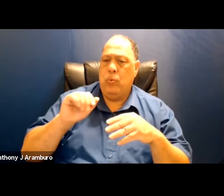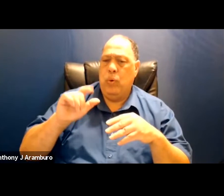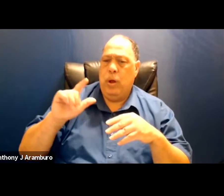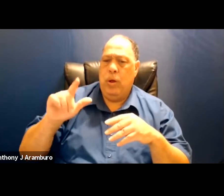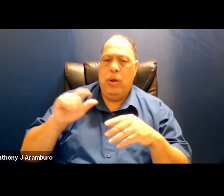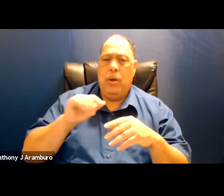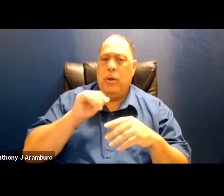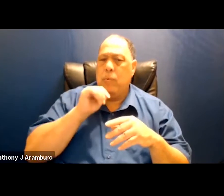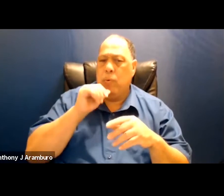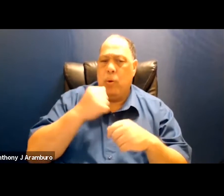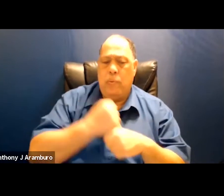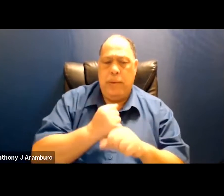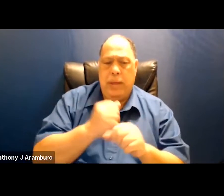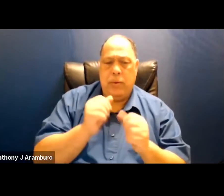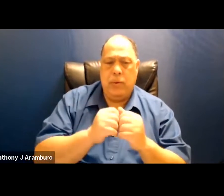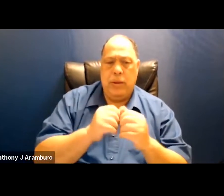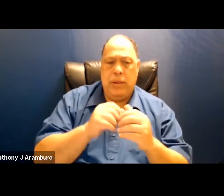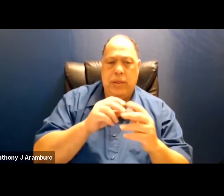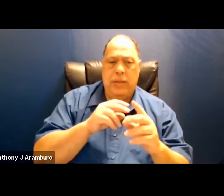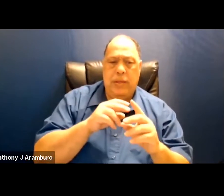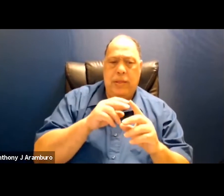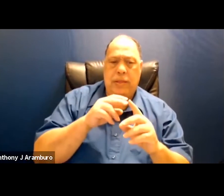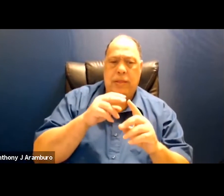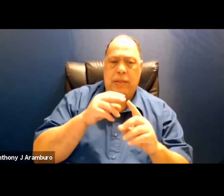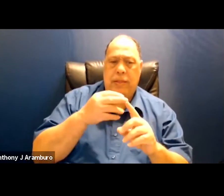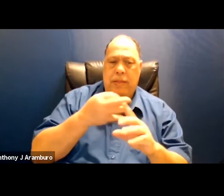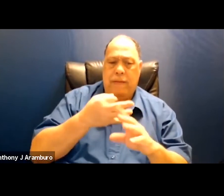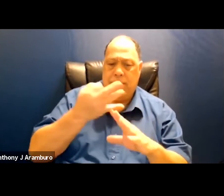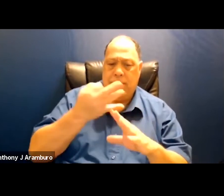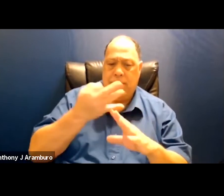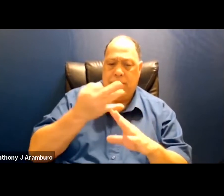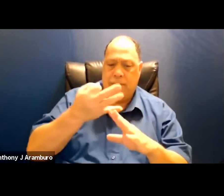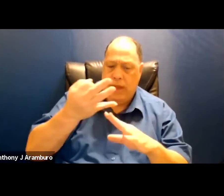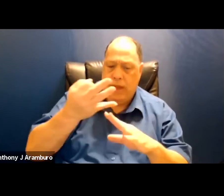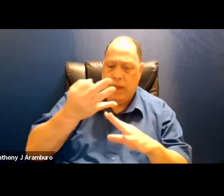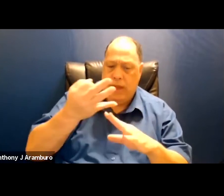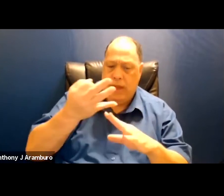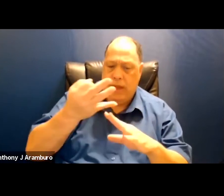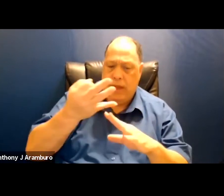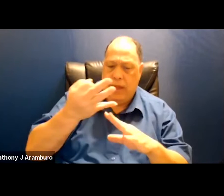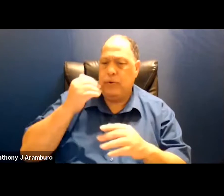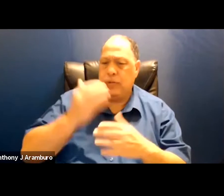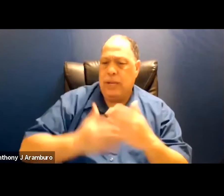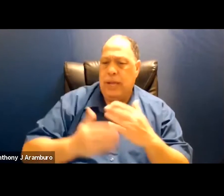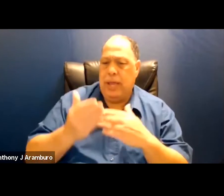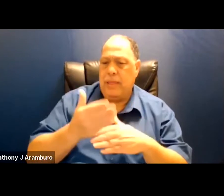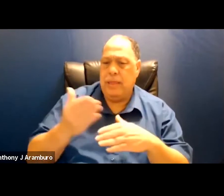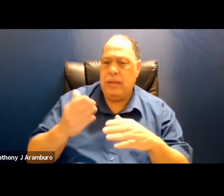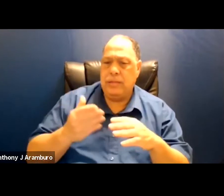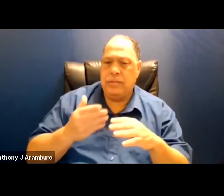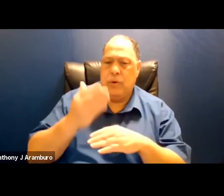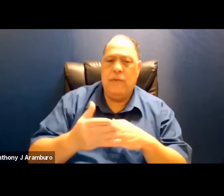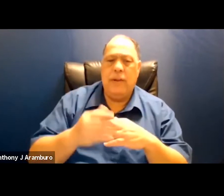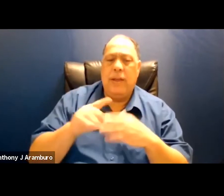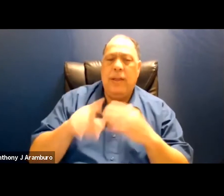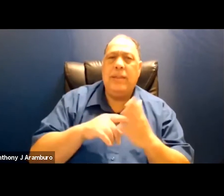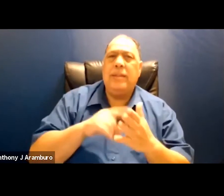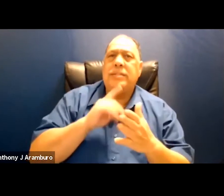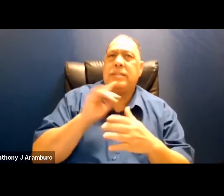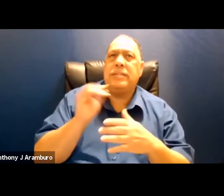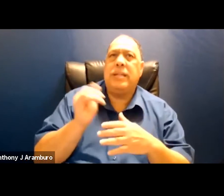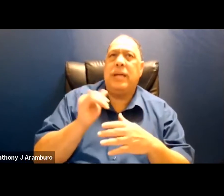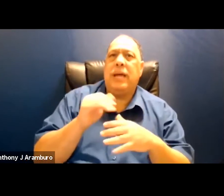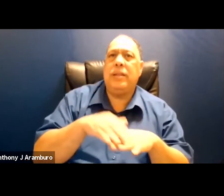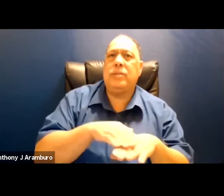make with the files they will refuse to hand stuff over they'll just they don't want to play ball you know so this is like they'll slow walk you